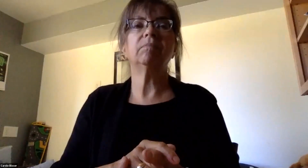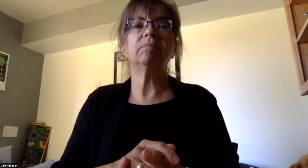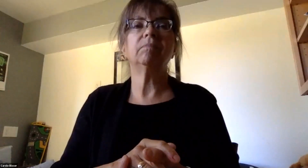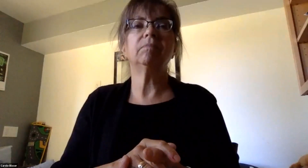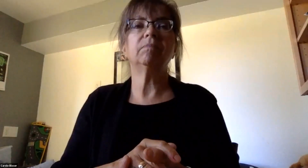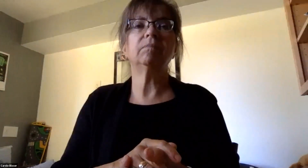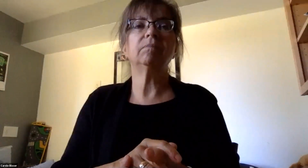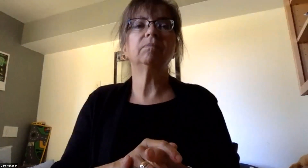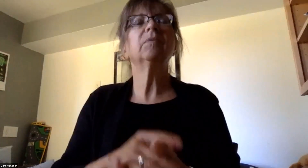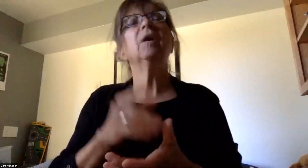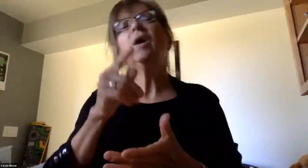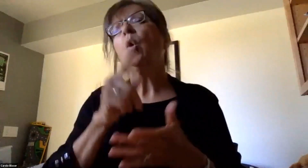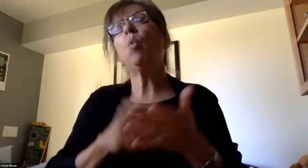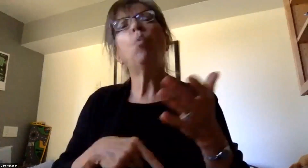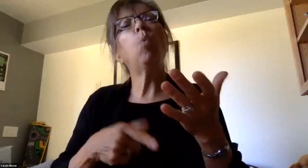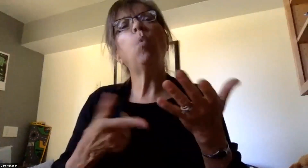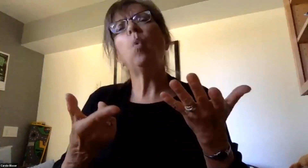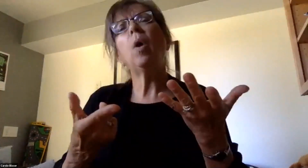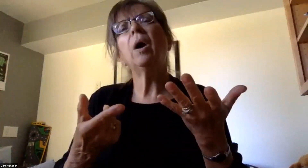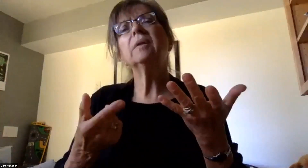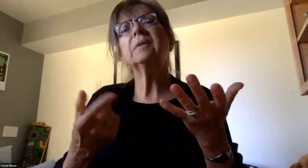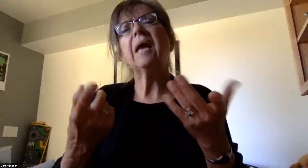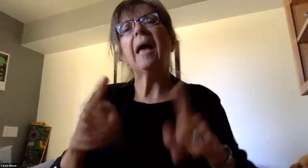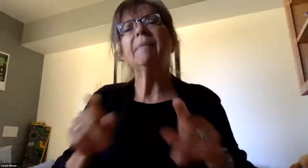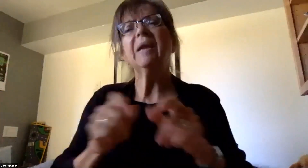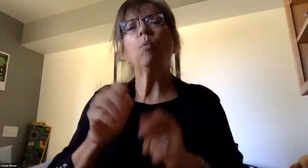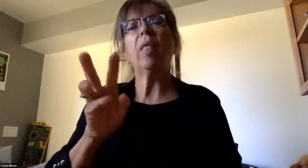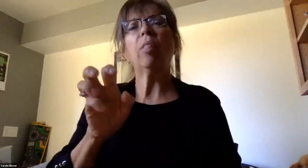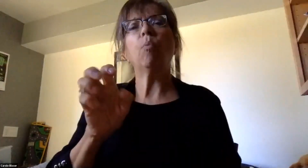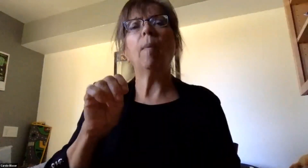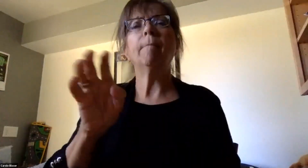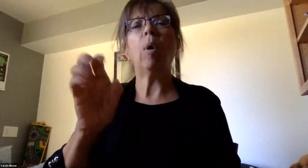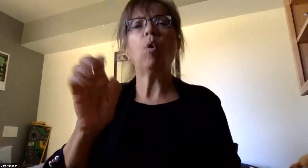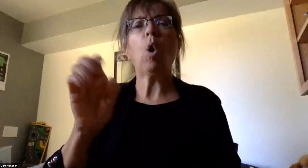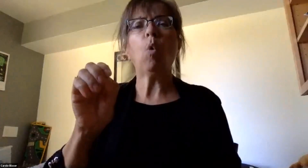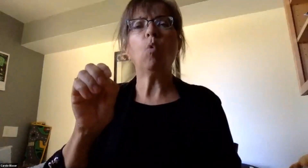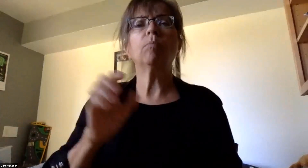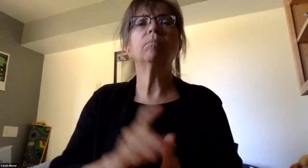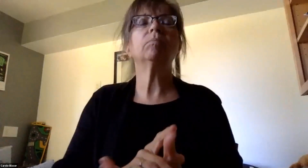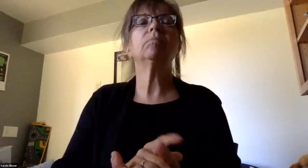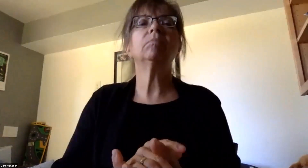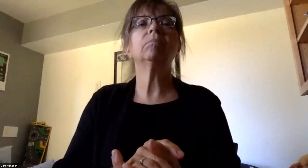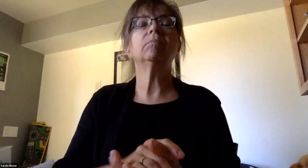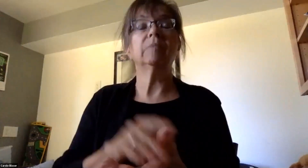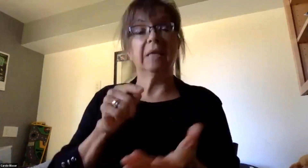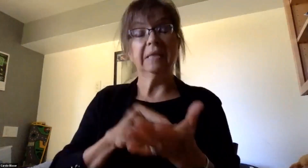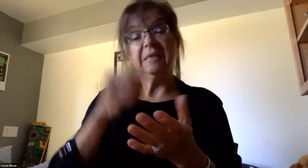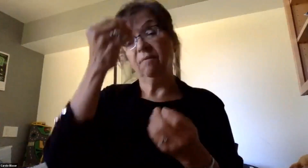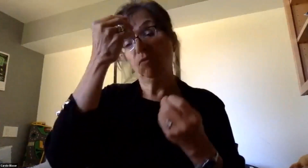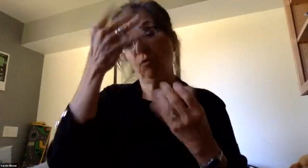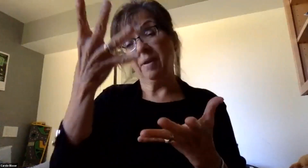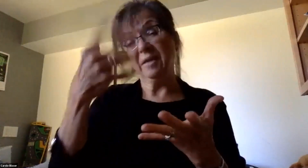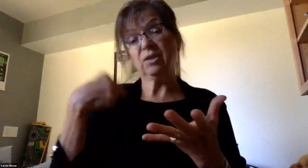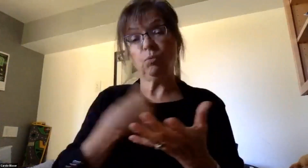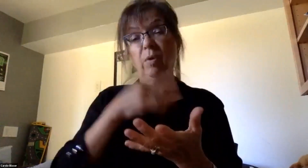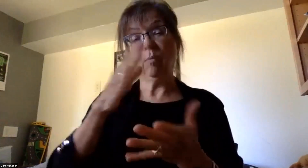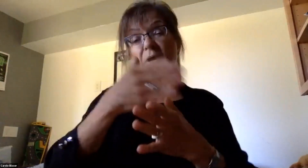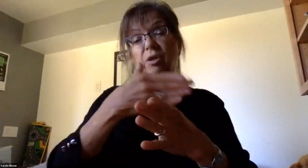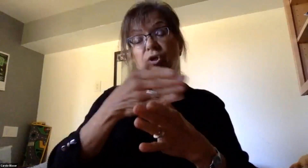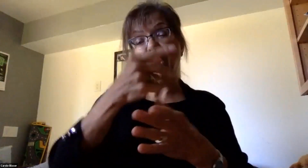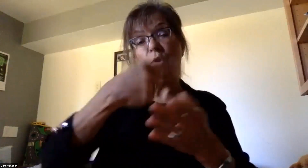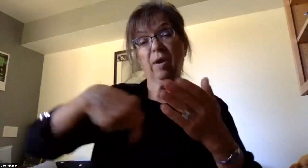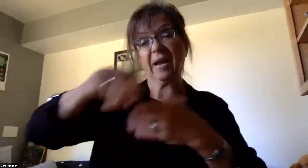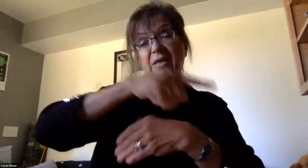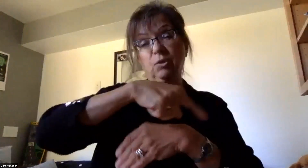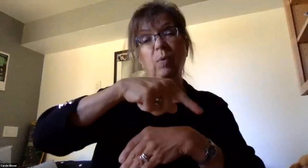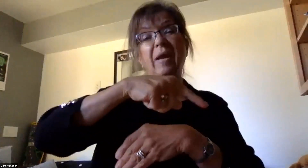What is the status of our WOMOCO classes? This information will be shared next week, in terms of the